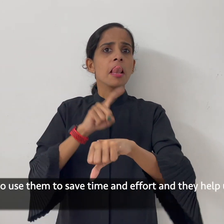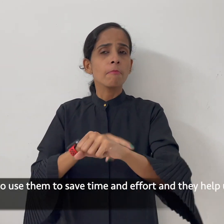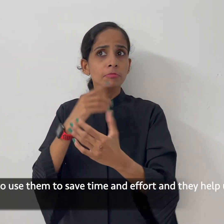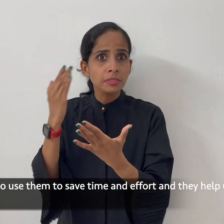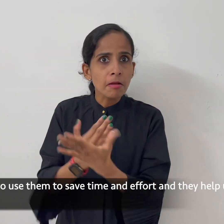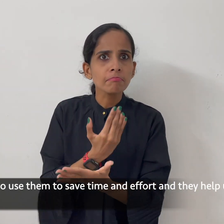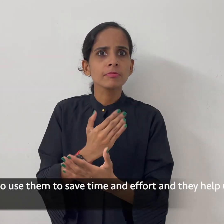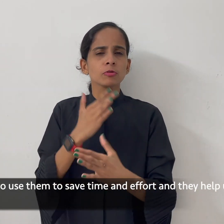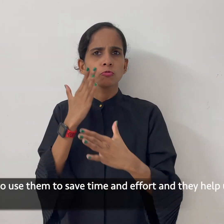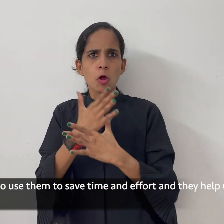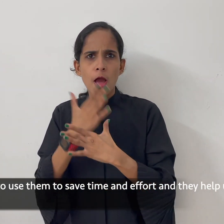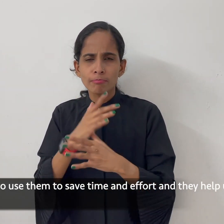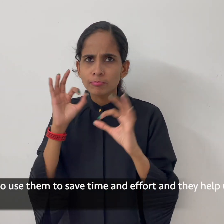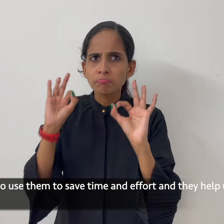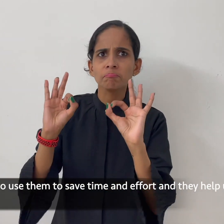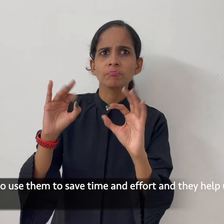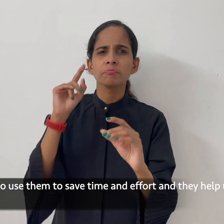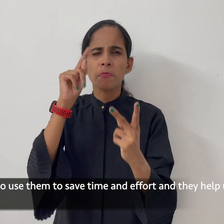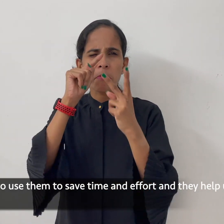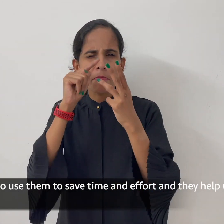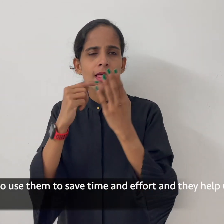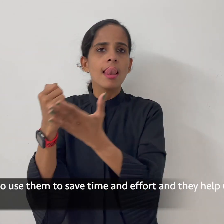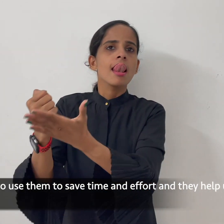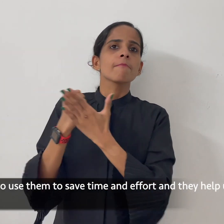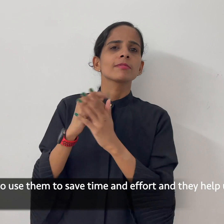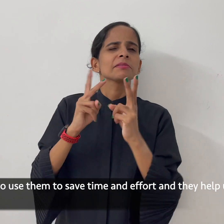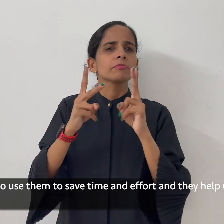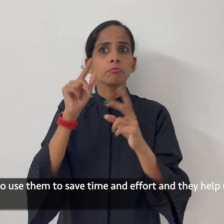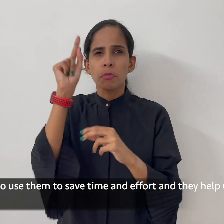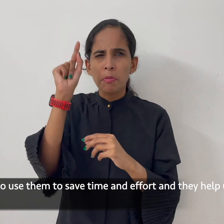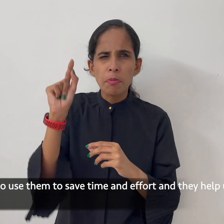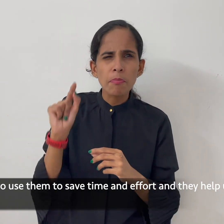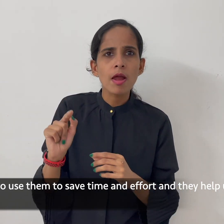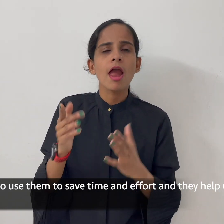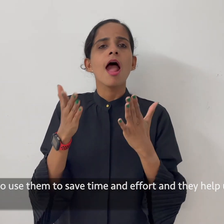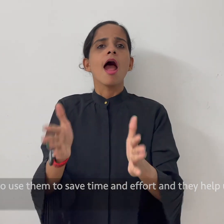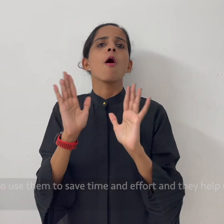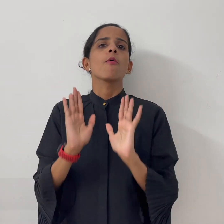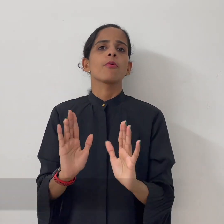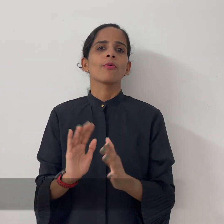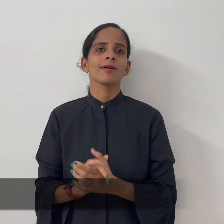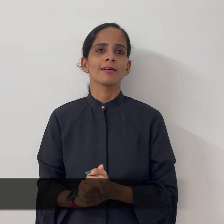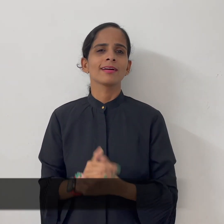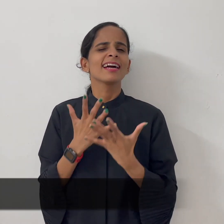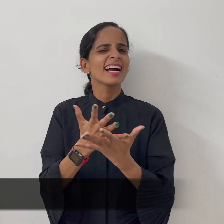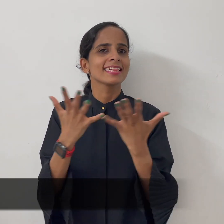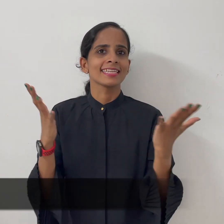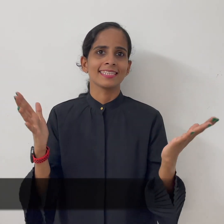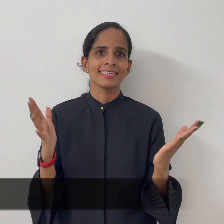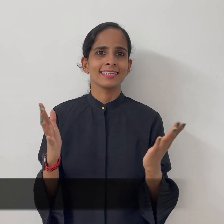save time and effort and they help us useful gadgets